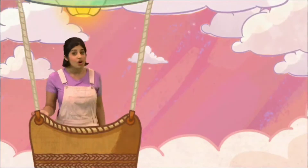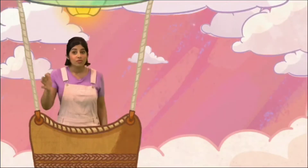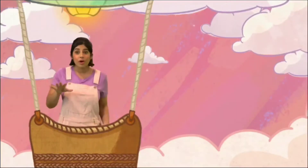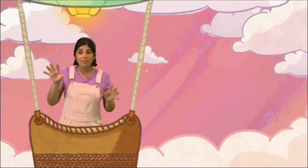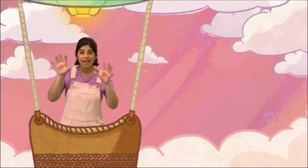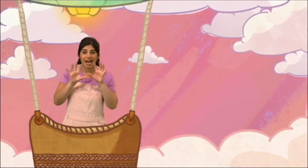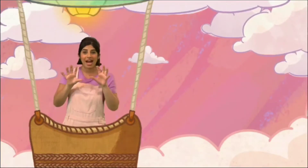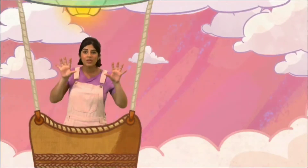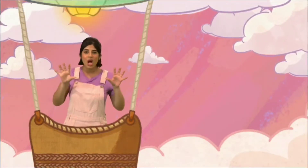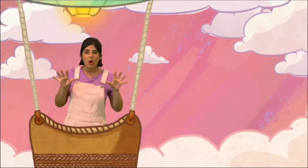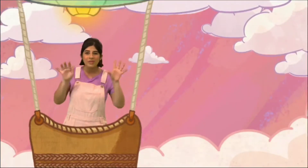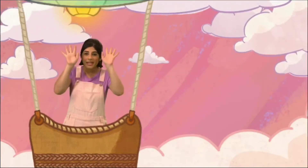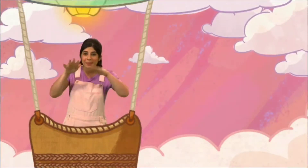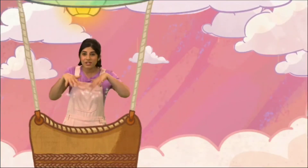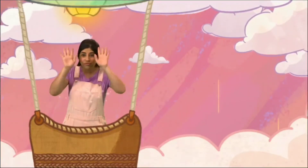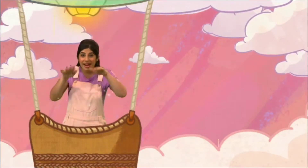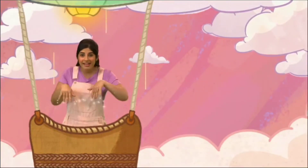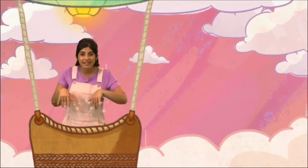From the cloud, we need a bit of rain.